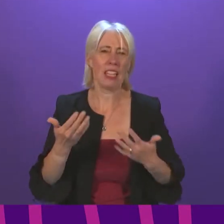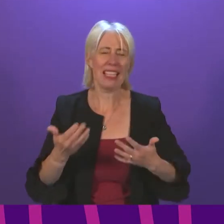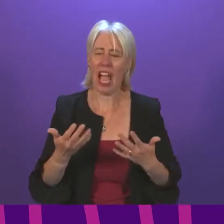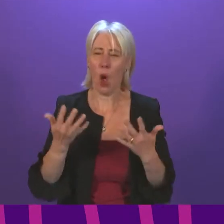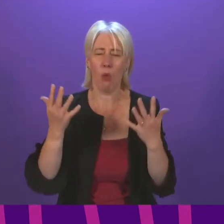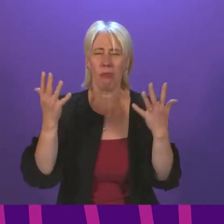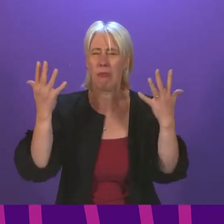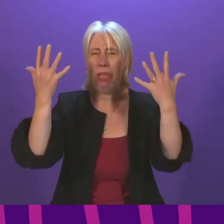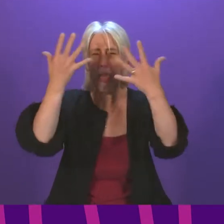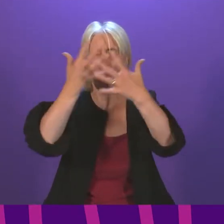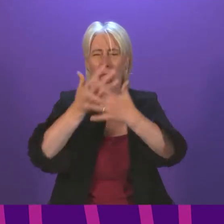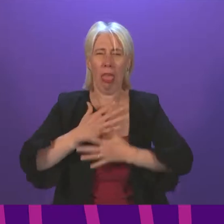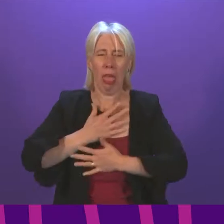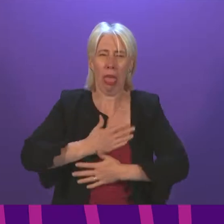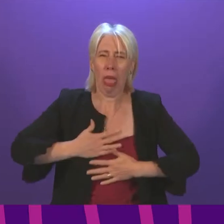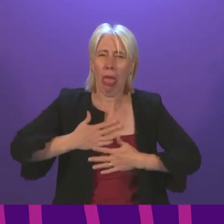clouds of despair.